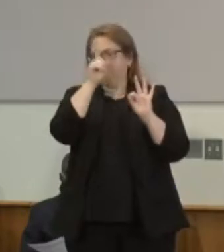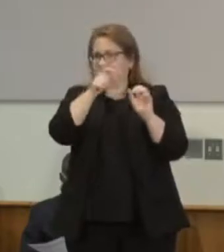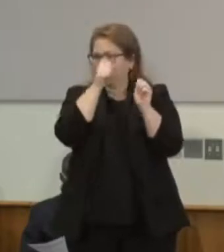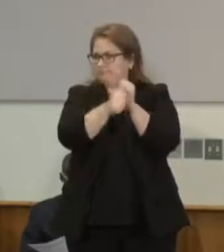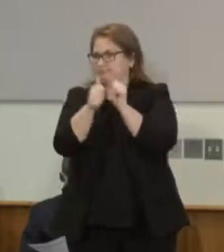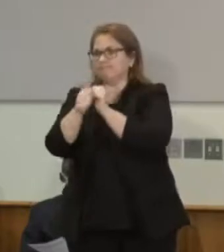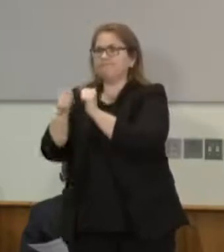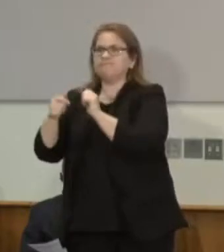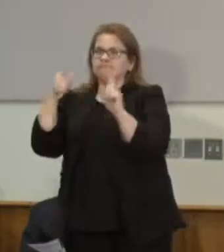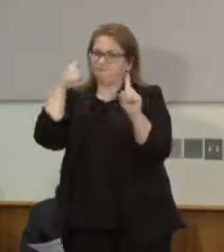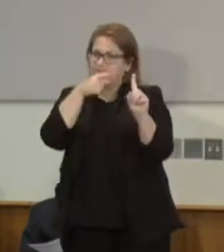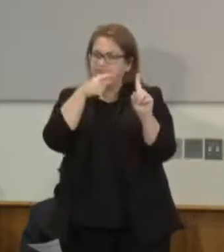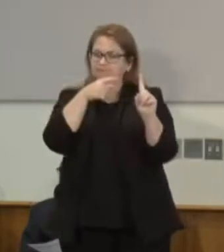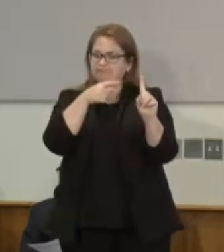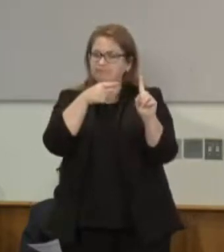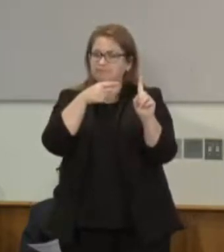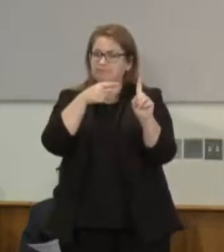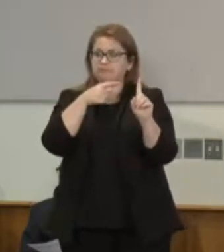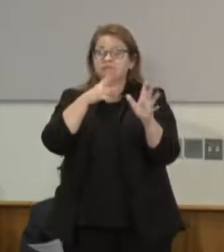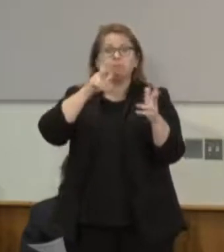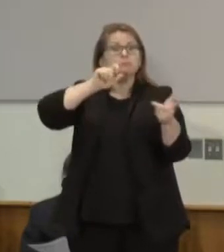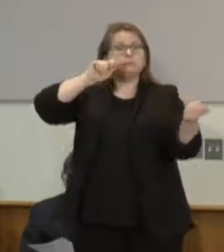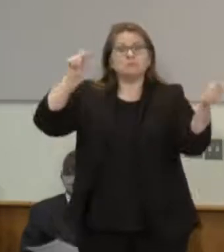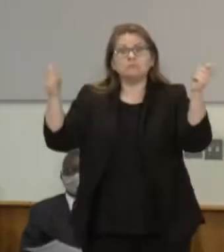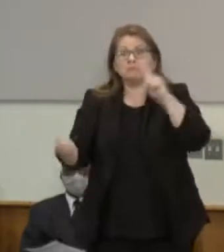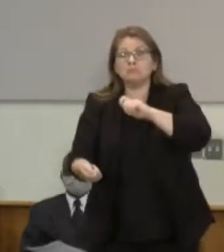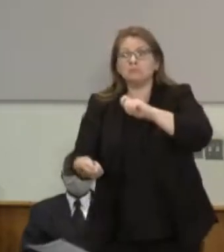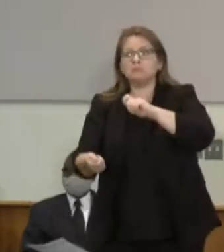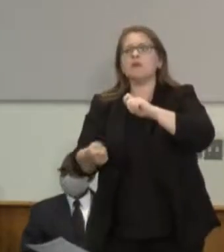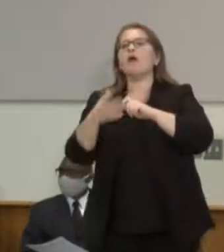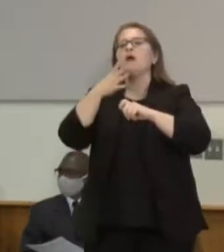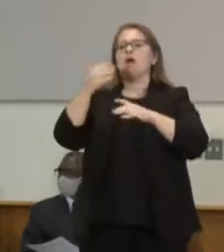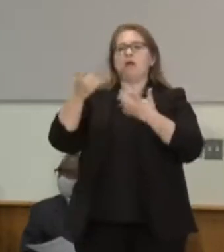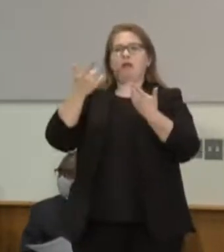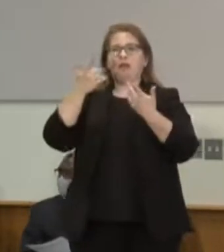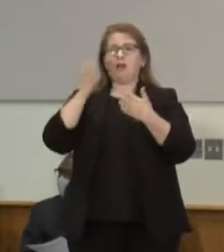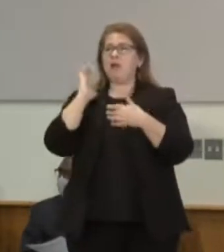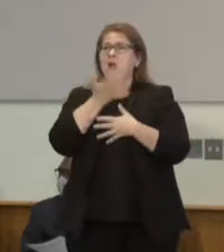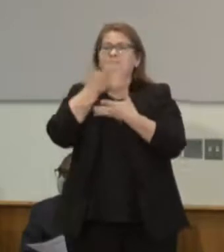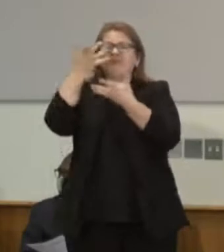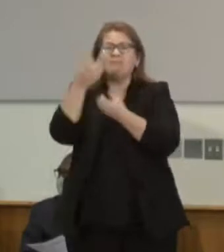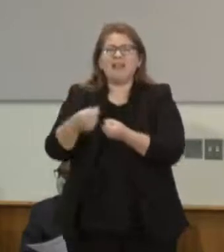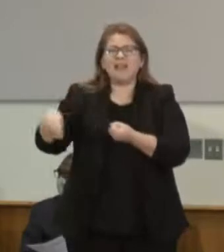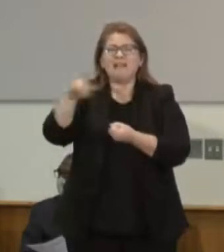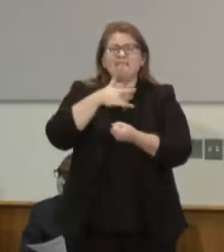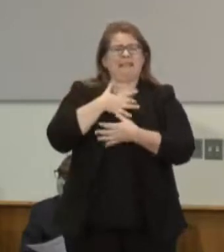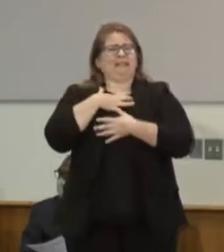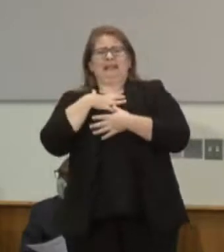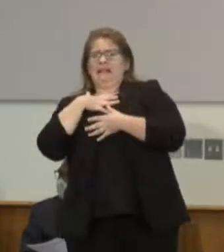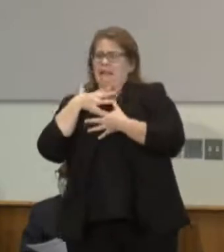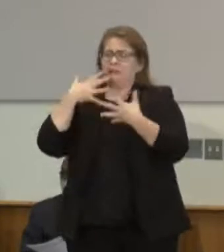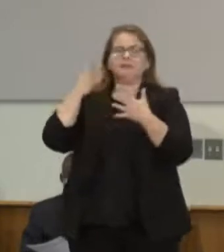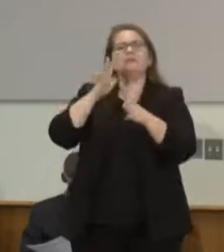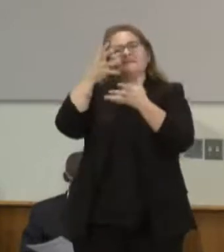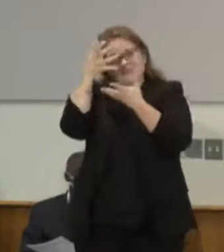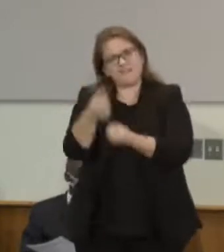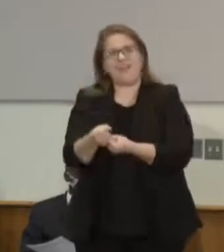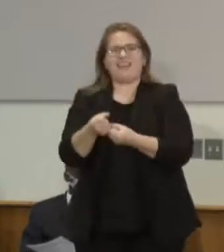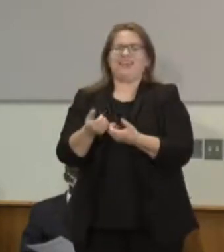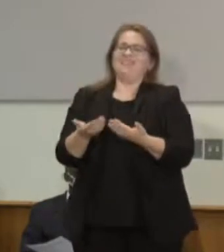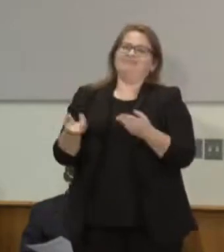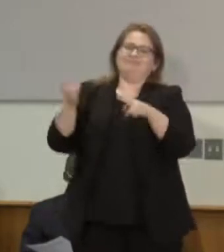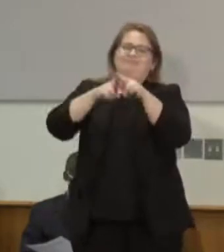that is not only the change that brings to the community, it restores faith that the system can work for them. And with that, I would like to introduce one of the